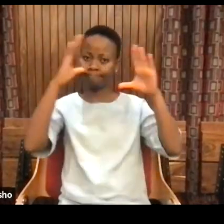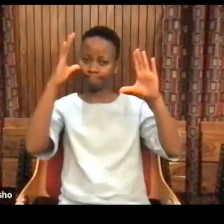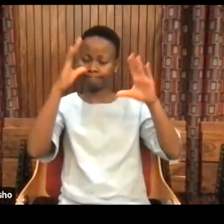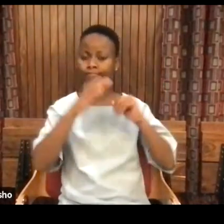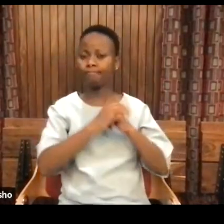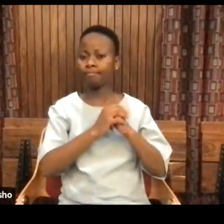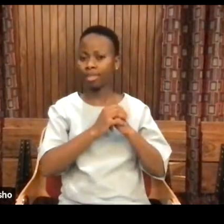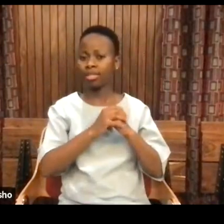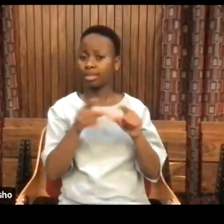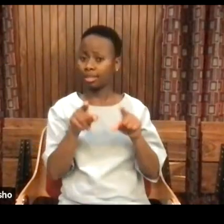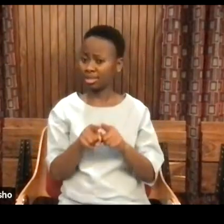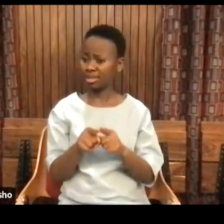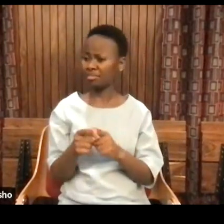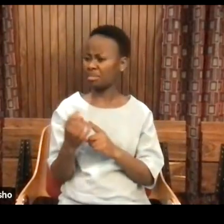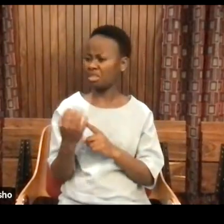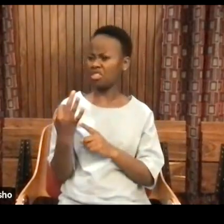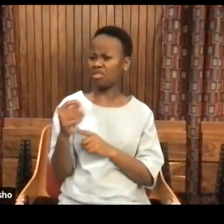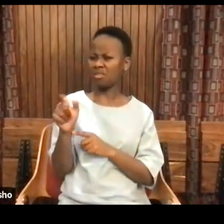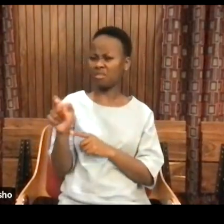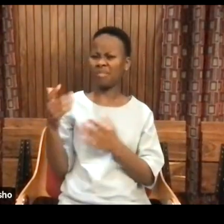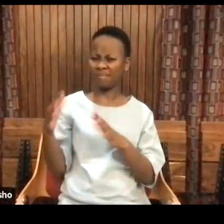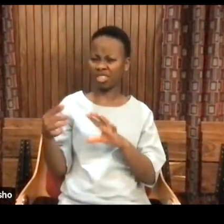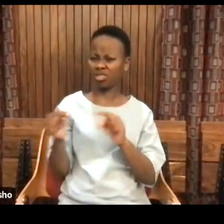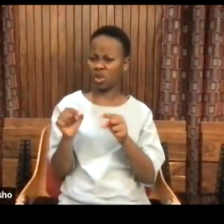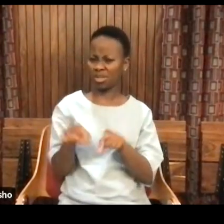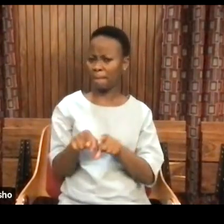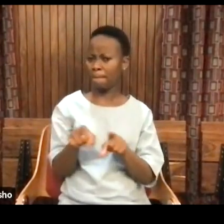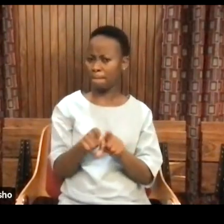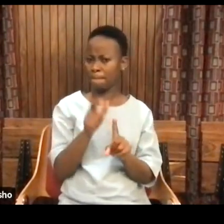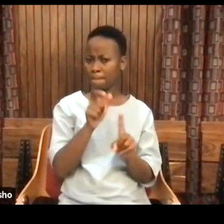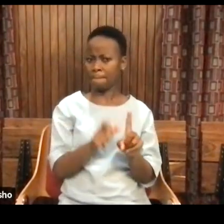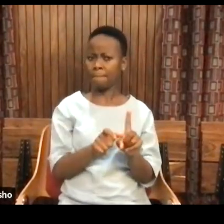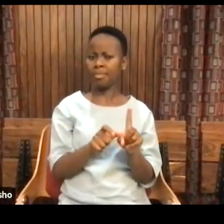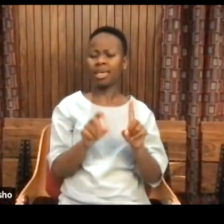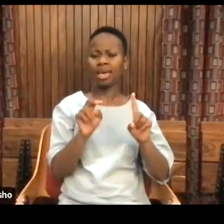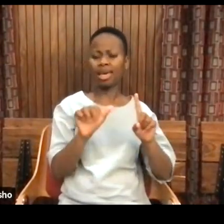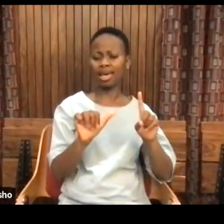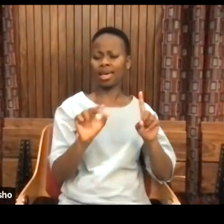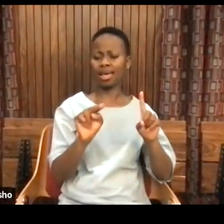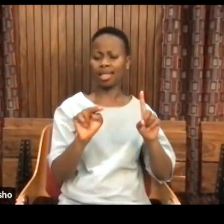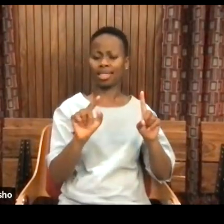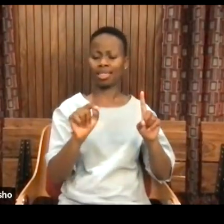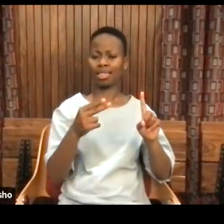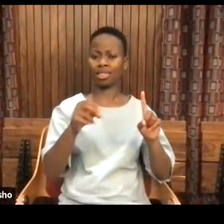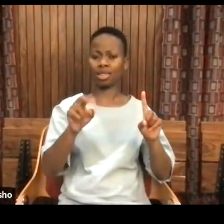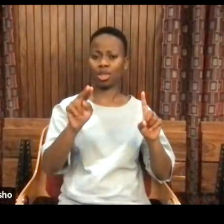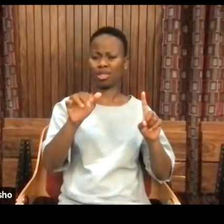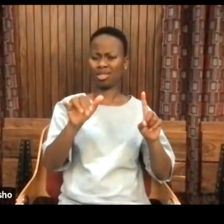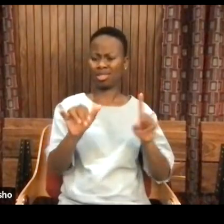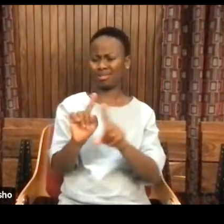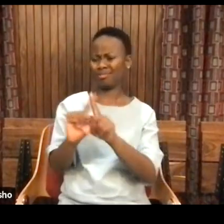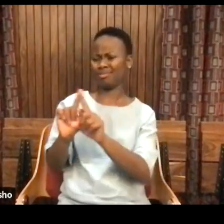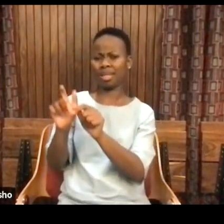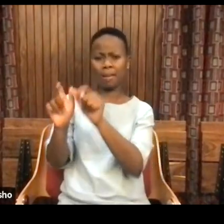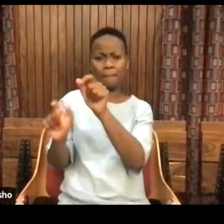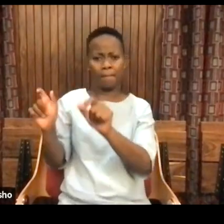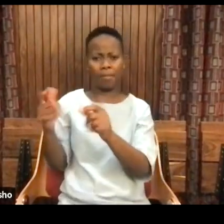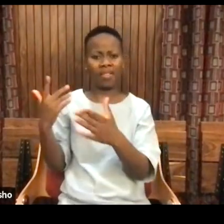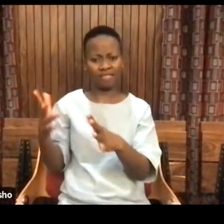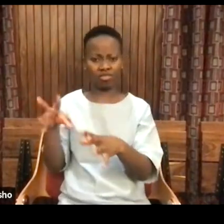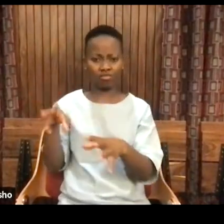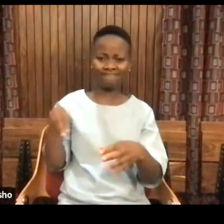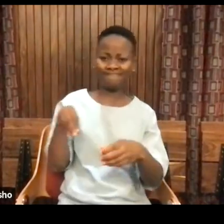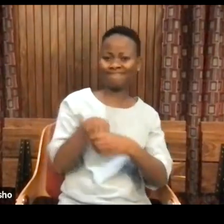W.B. Du Bois argued this, and Julia Cooper argued this. You'll find it, Anthony F.M. Man, there's so many. goes all the way through a